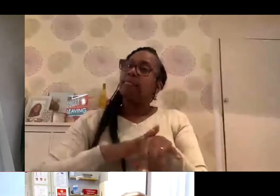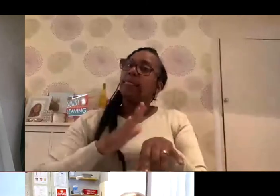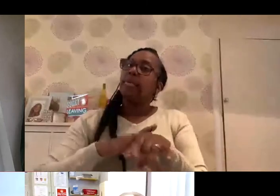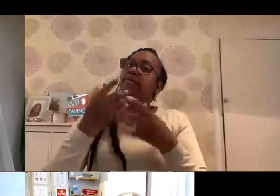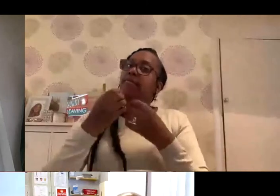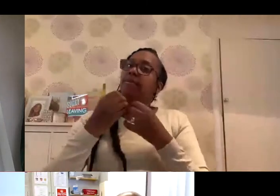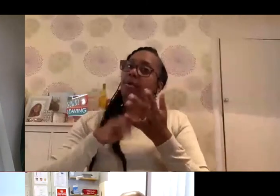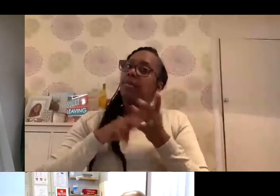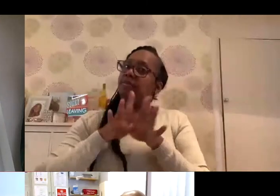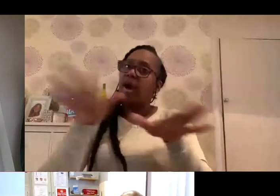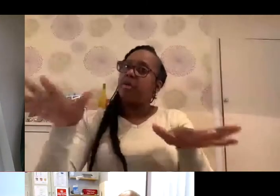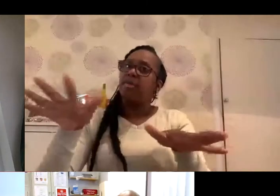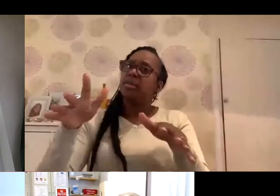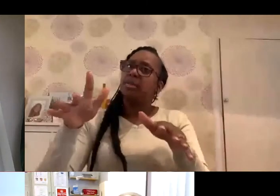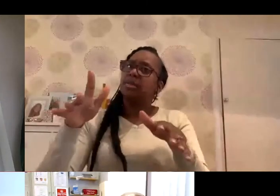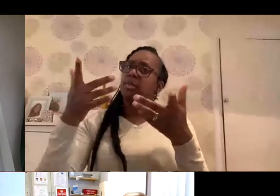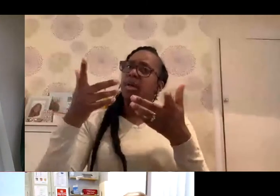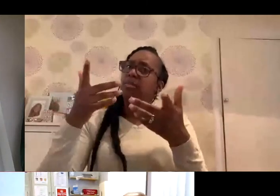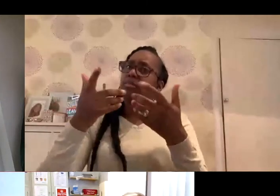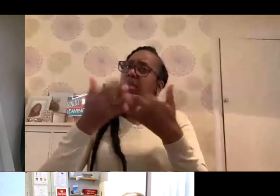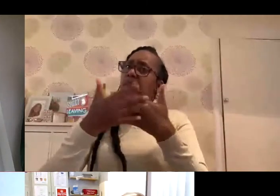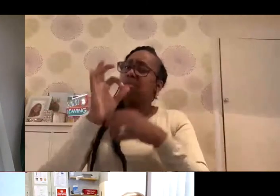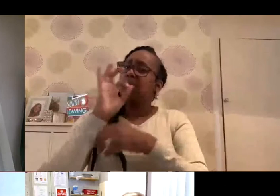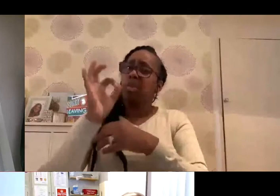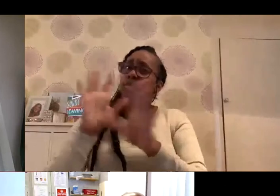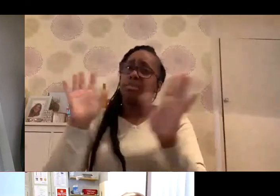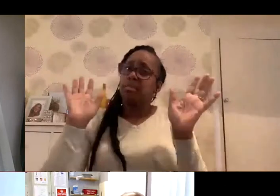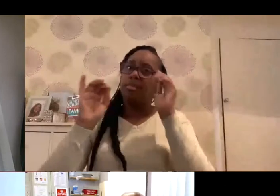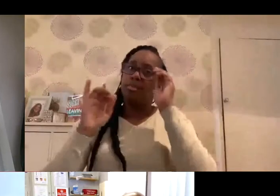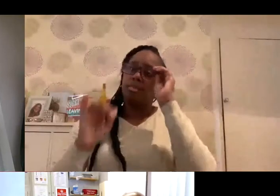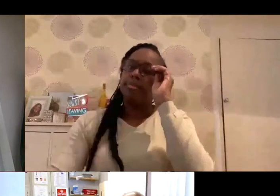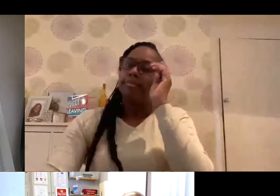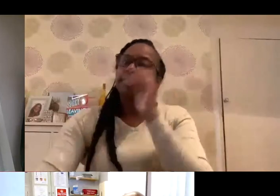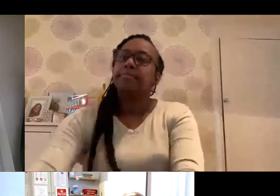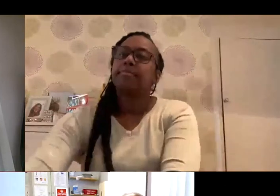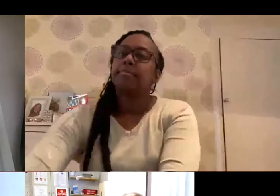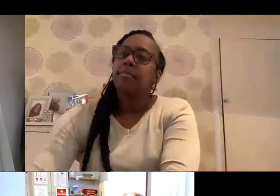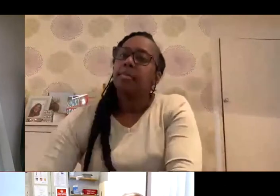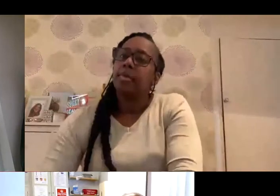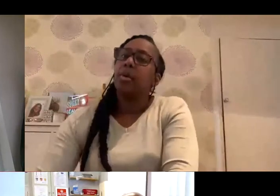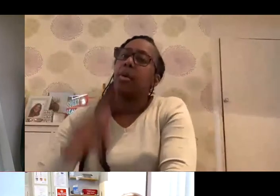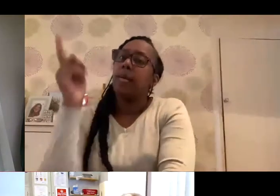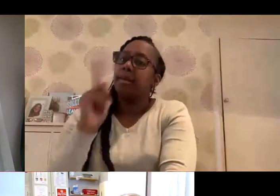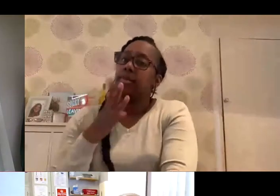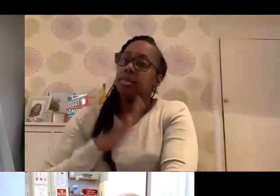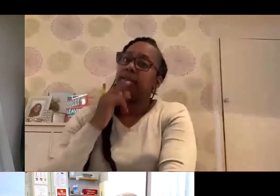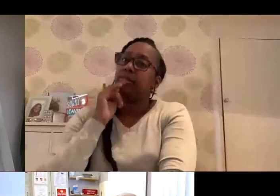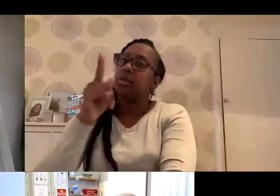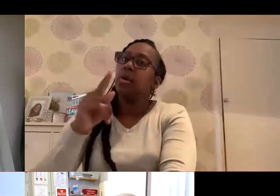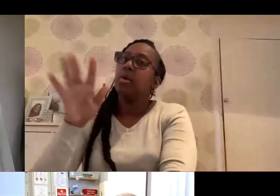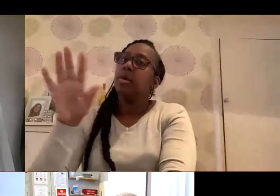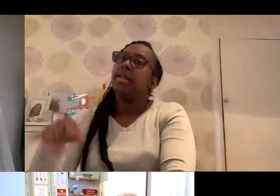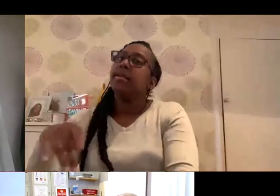they ask me this question. This is a very commonly asked question. Yeah. No, think you've explained it quite well. People need to understand the lag time